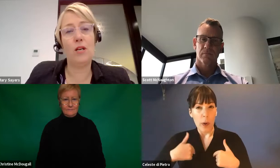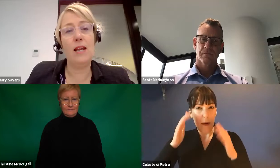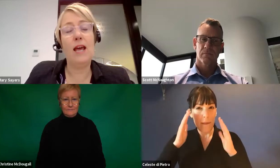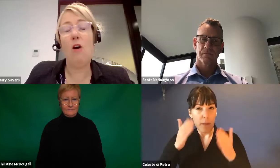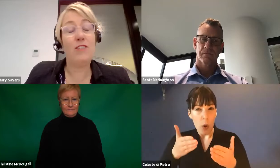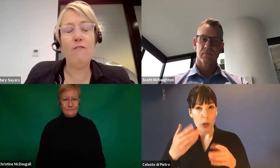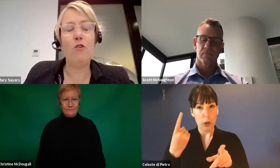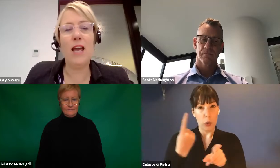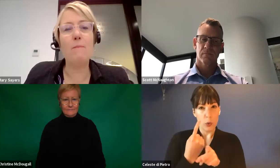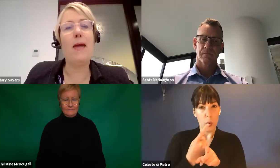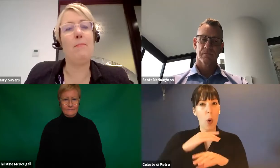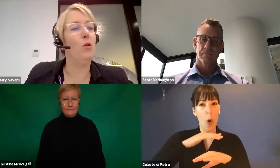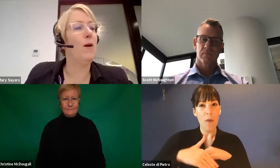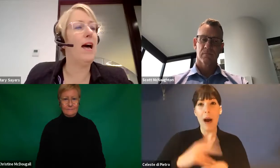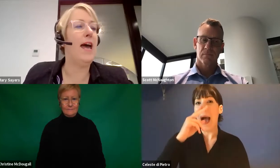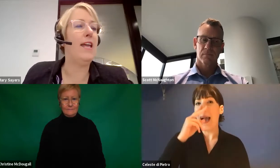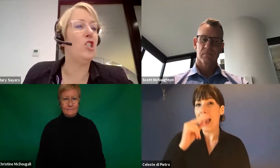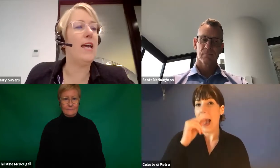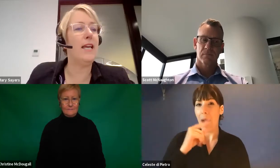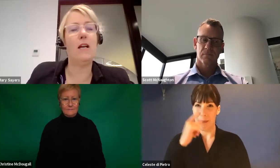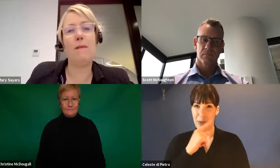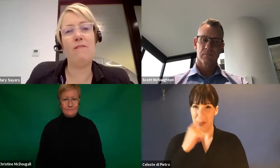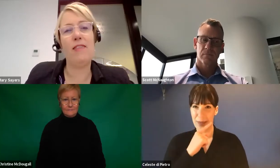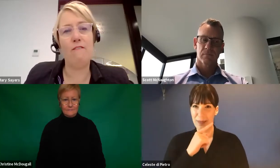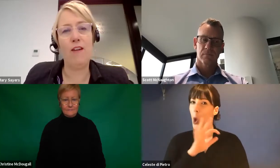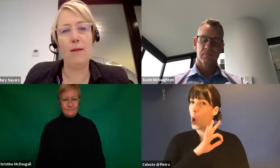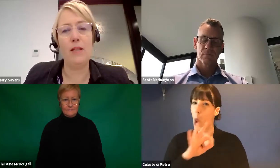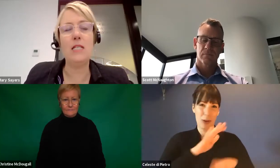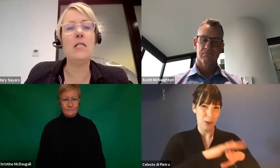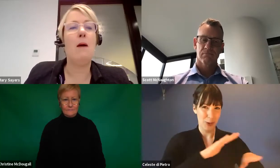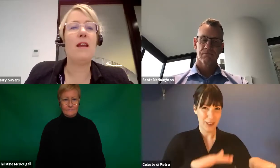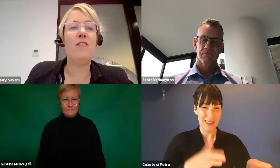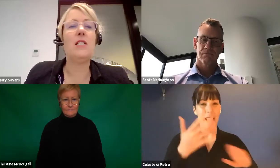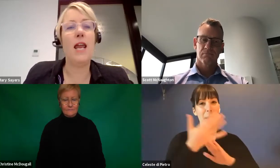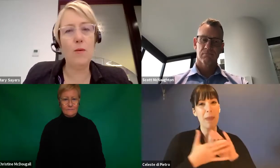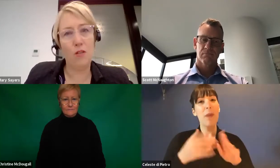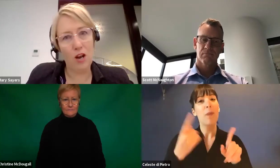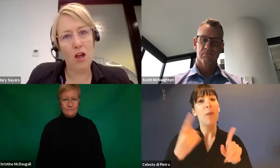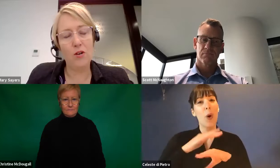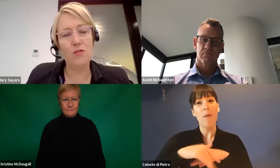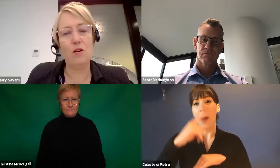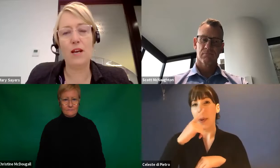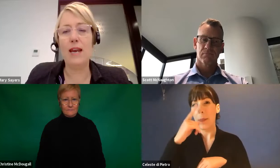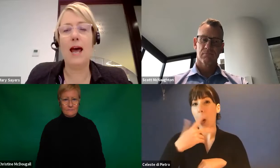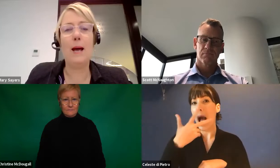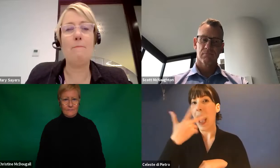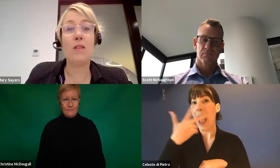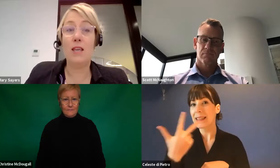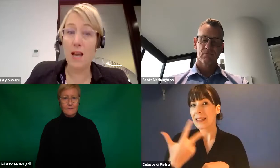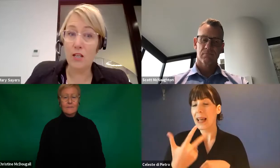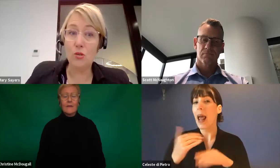children, oh sorry, for young people who are aged 18 and above and their families. But if there's anyone on the line who's got